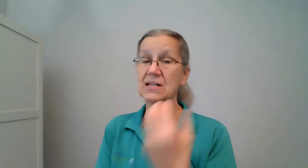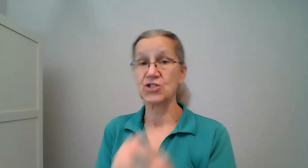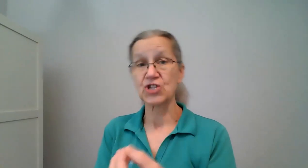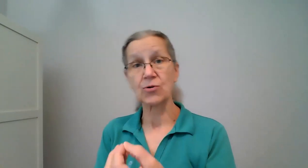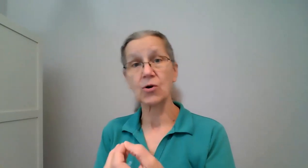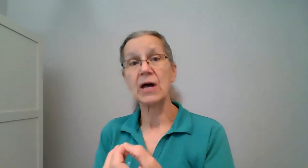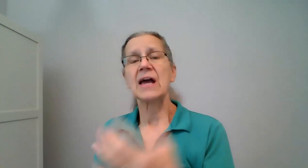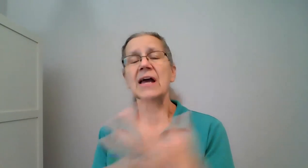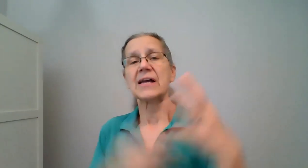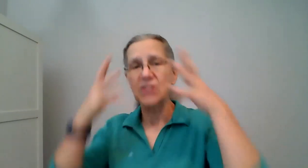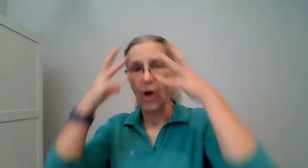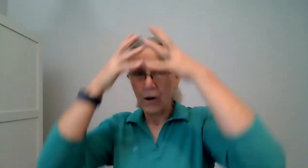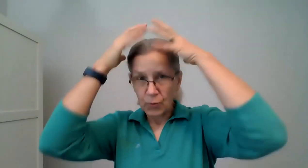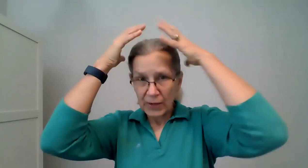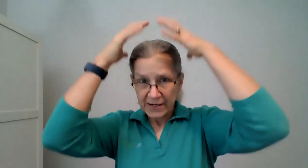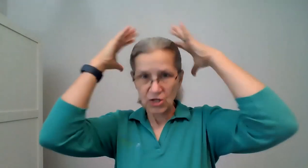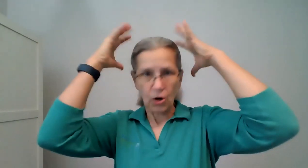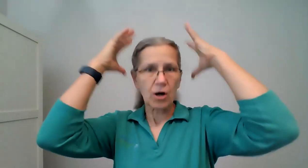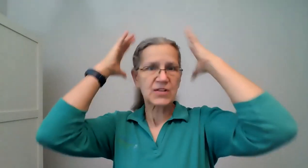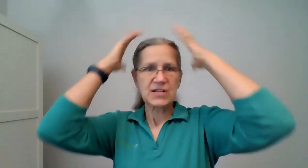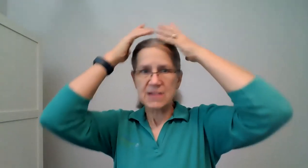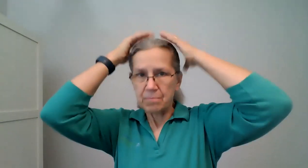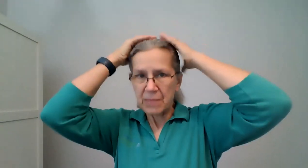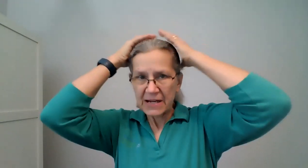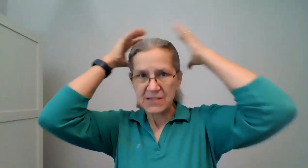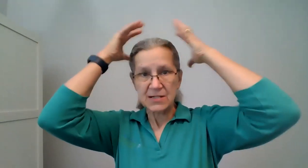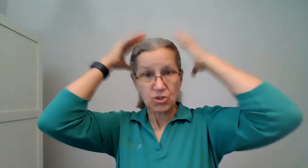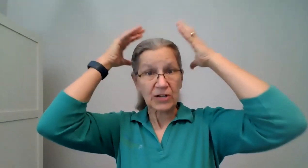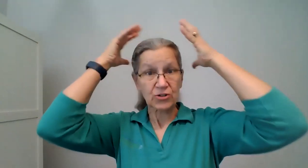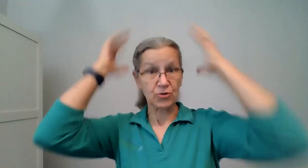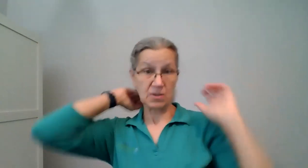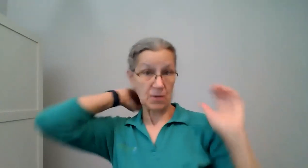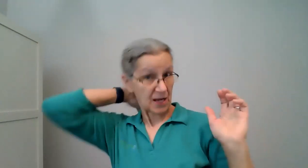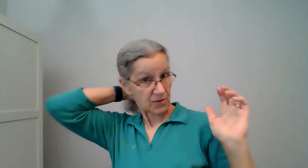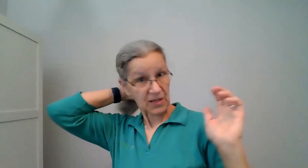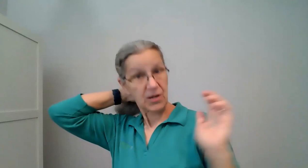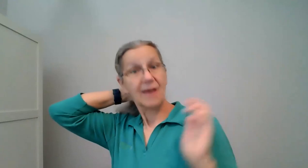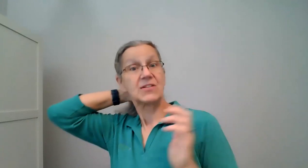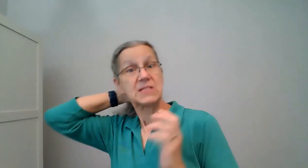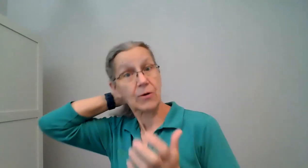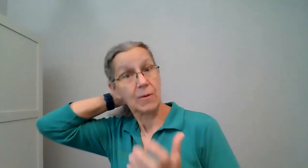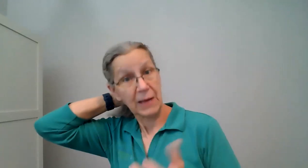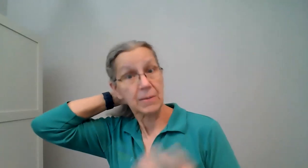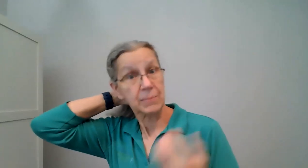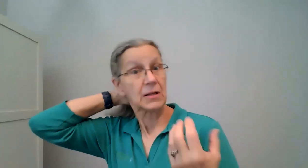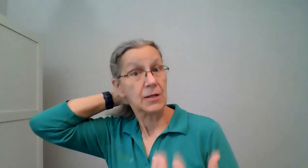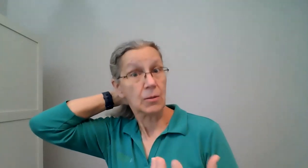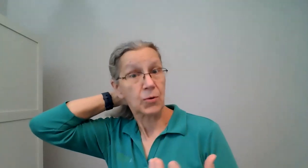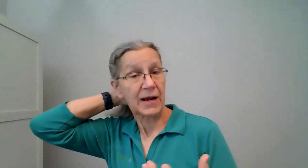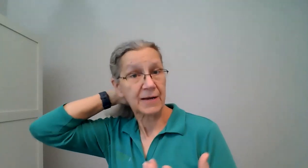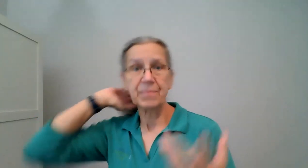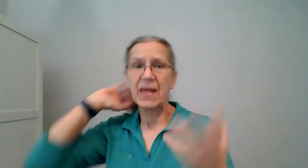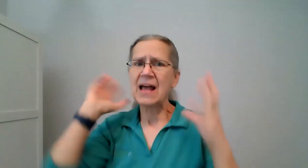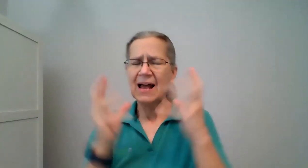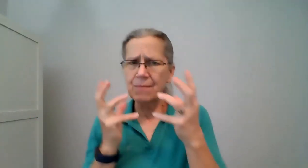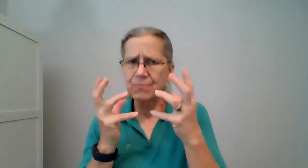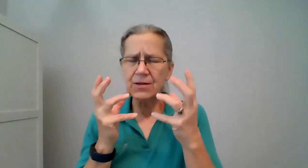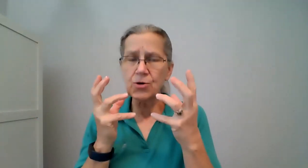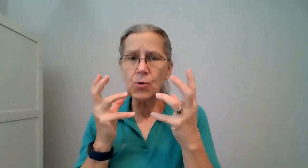in general is our brains are these amazing structures and then you have the cerebellum the little brain and then you